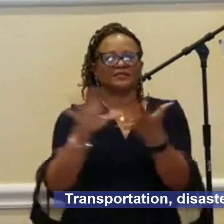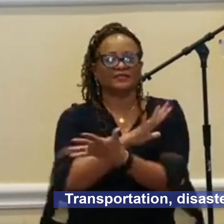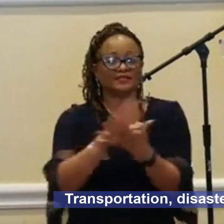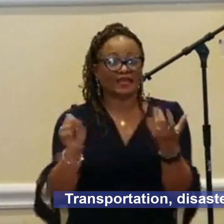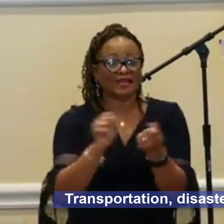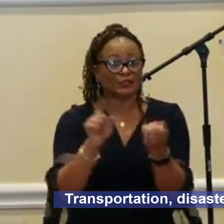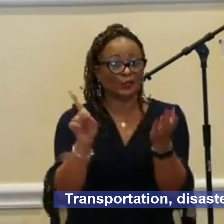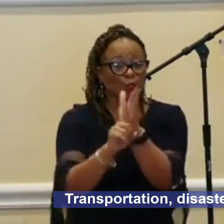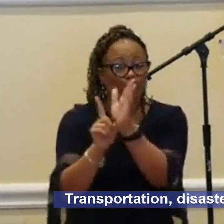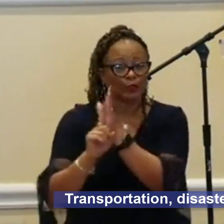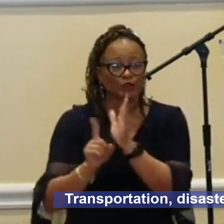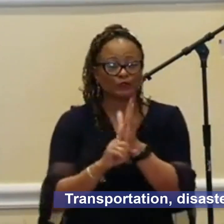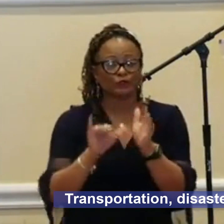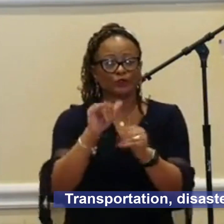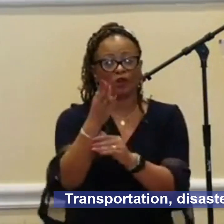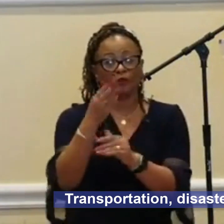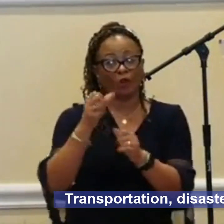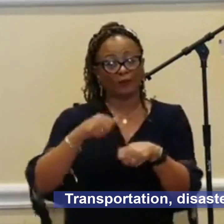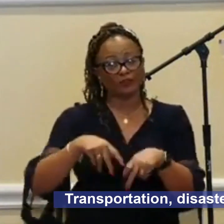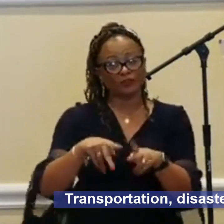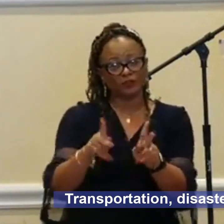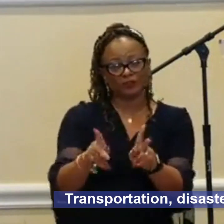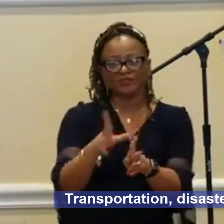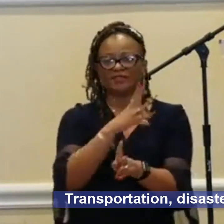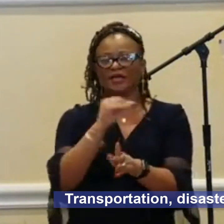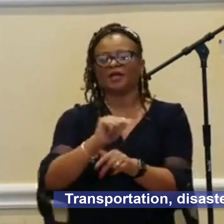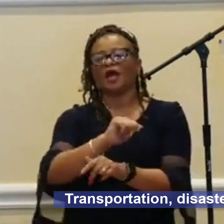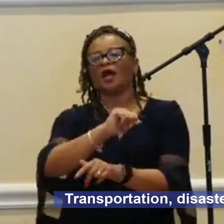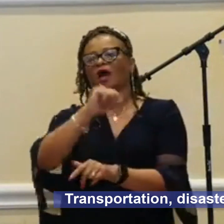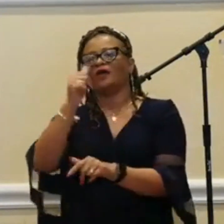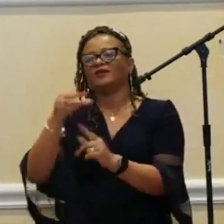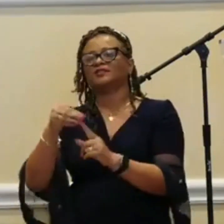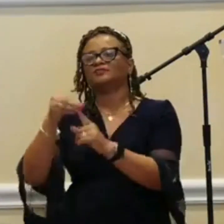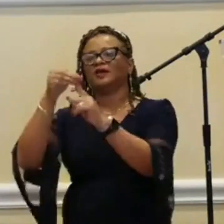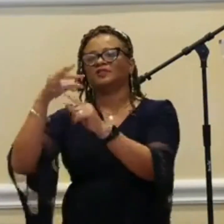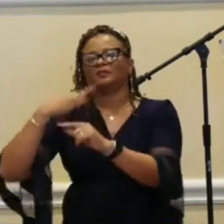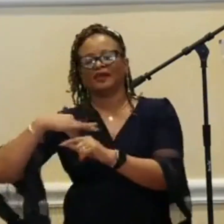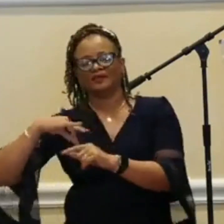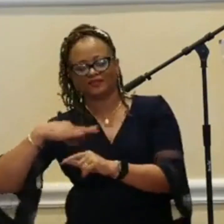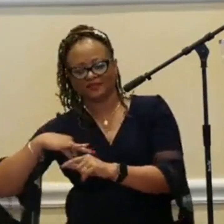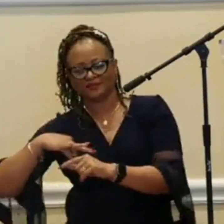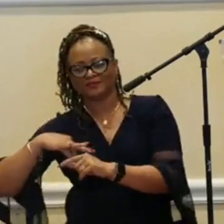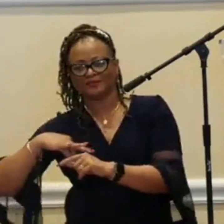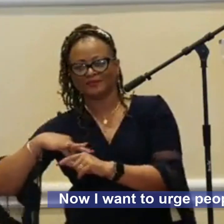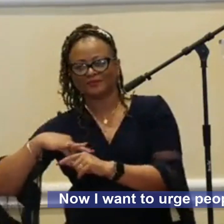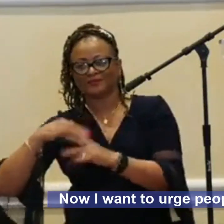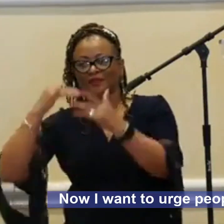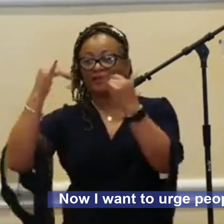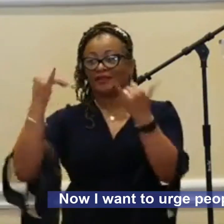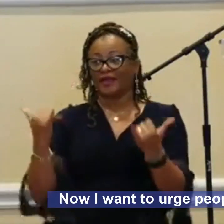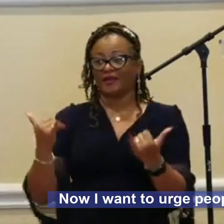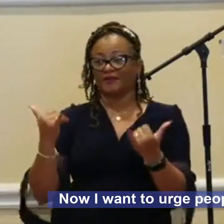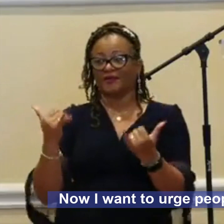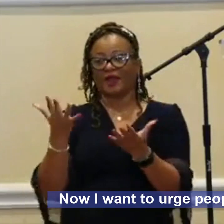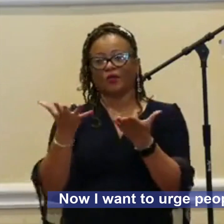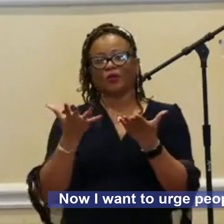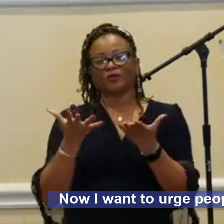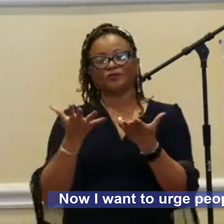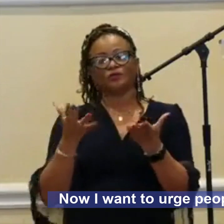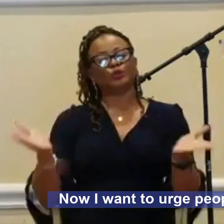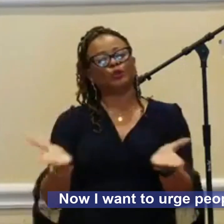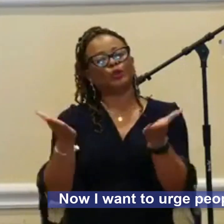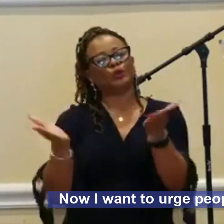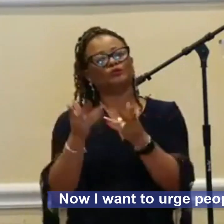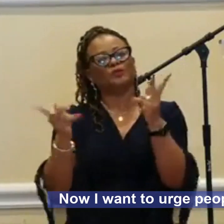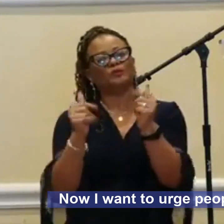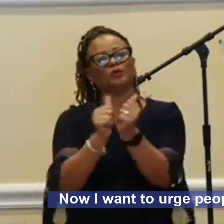alerts, job opportunities, and other special benefits. Now, I want to urge